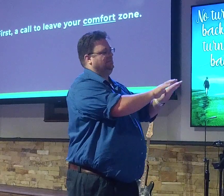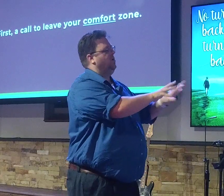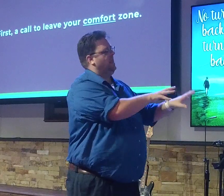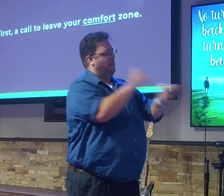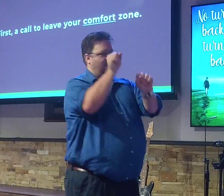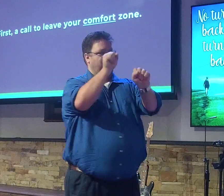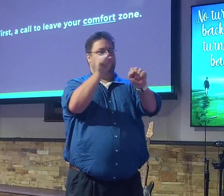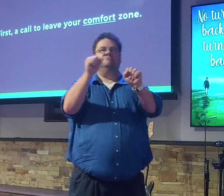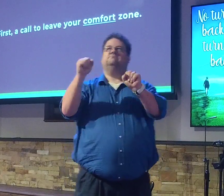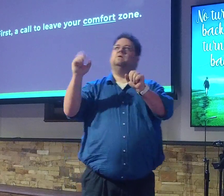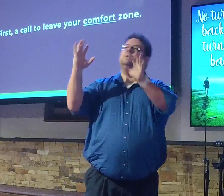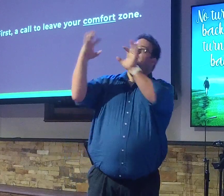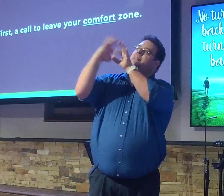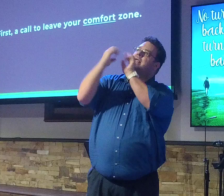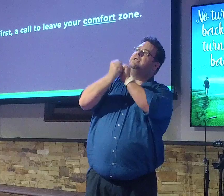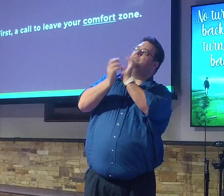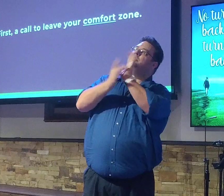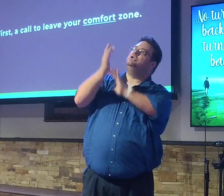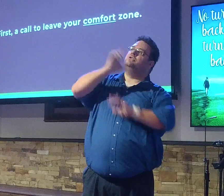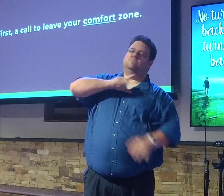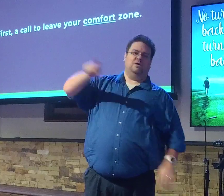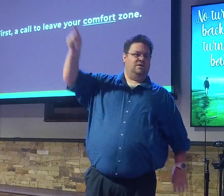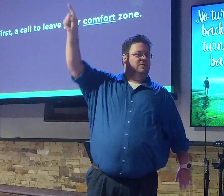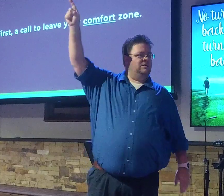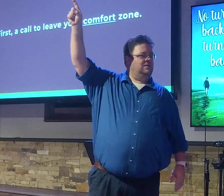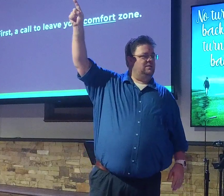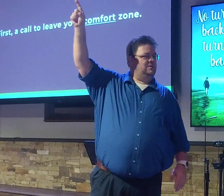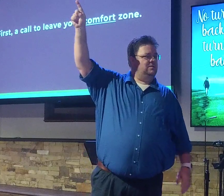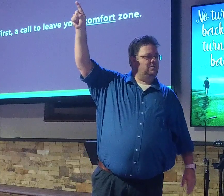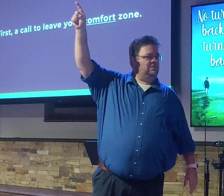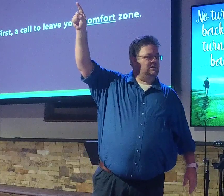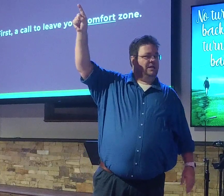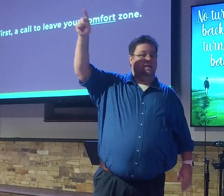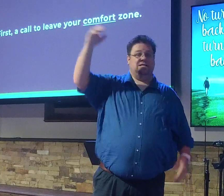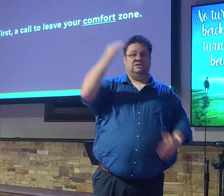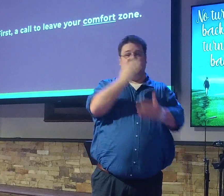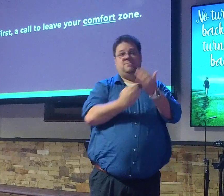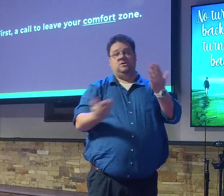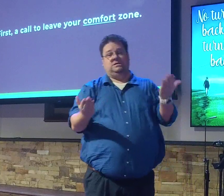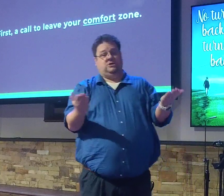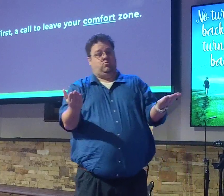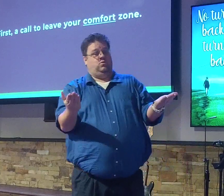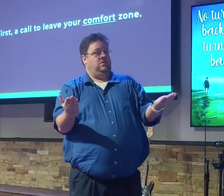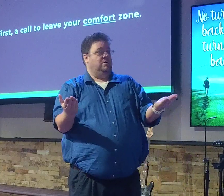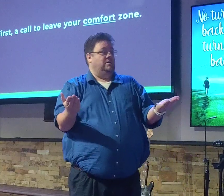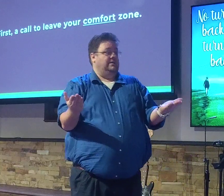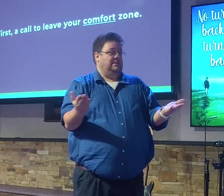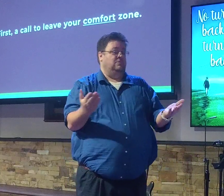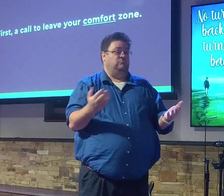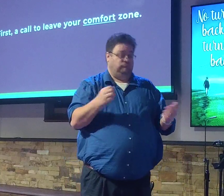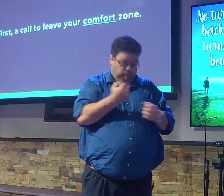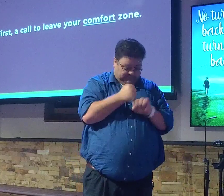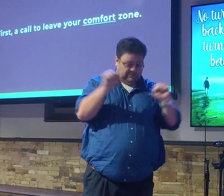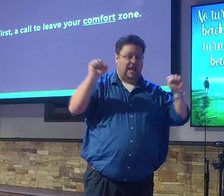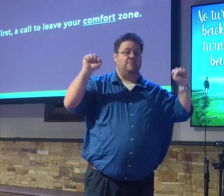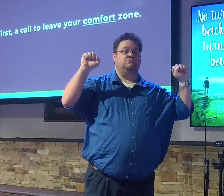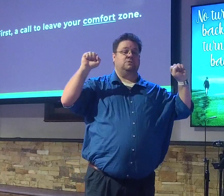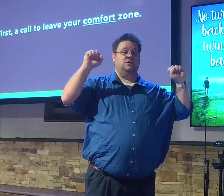relationship with Jesus Christ. And then there's some of you in here that you are saved. You do know the Lord. You